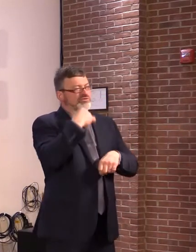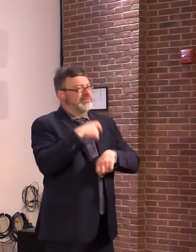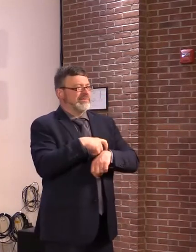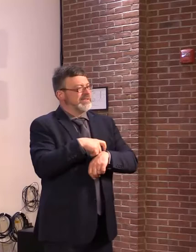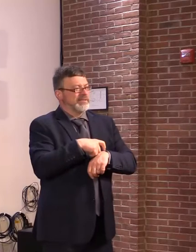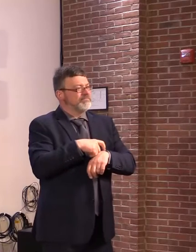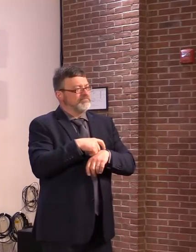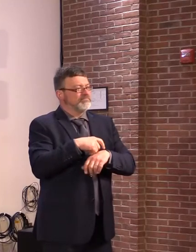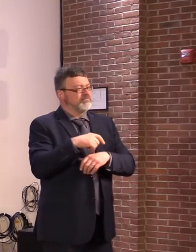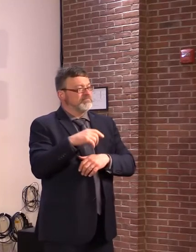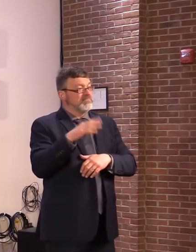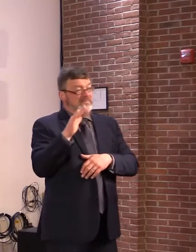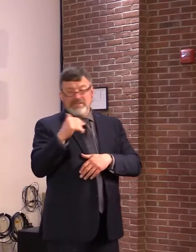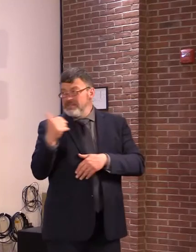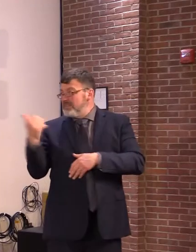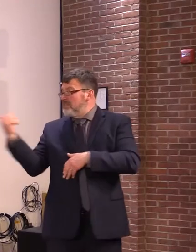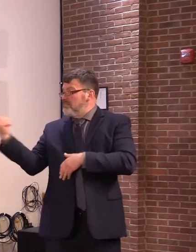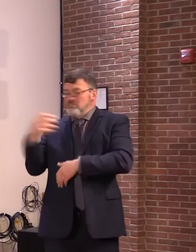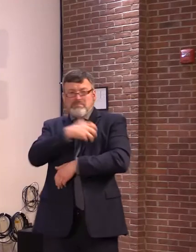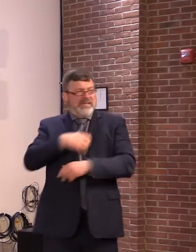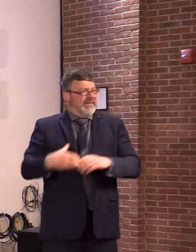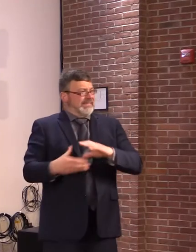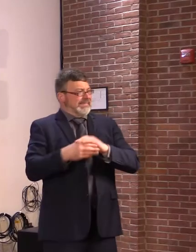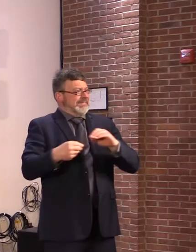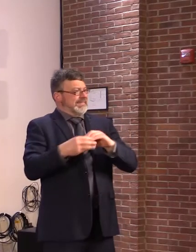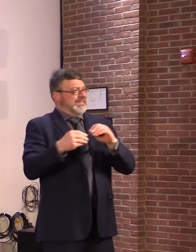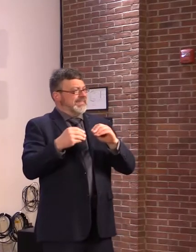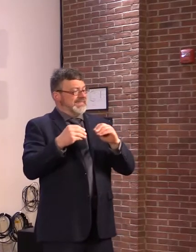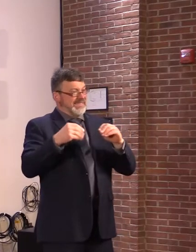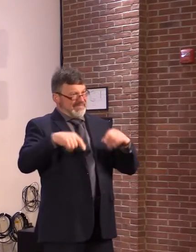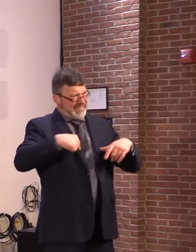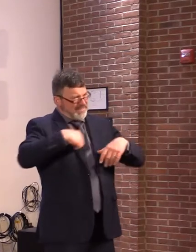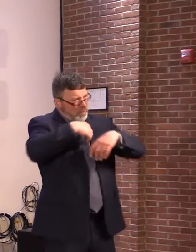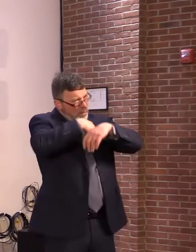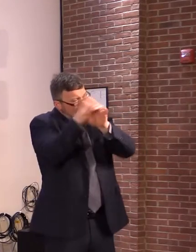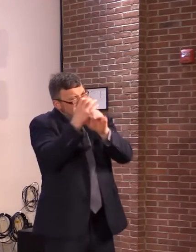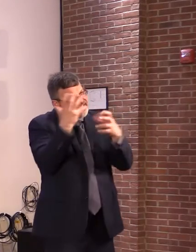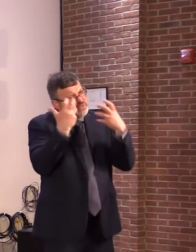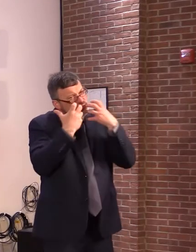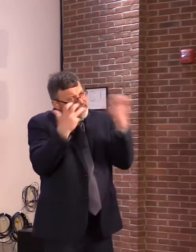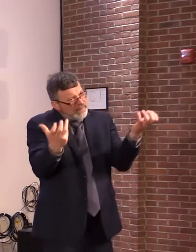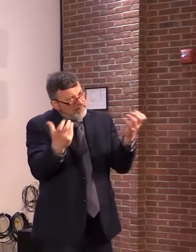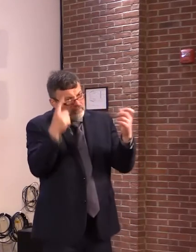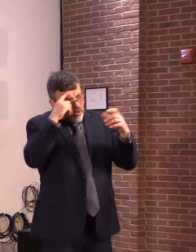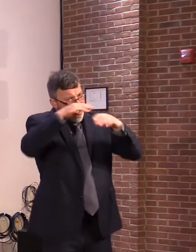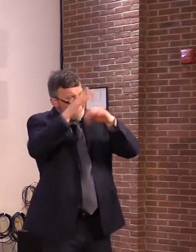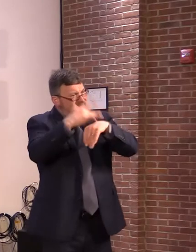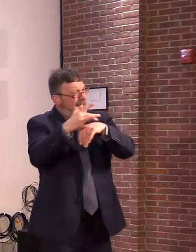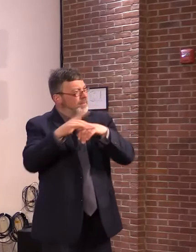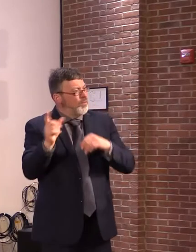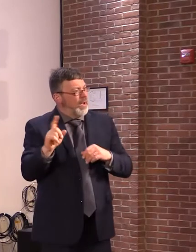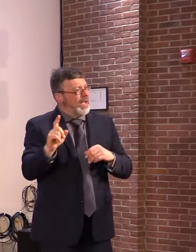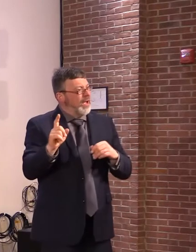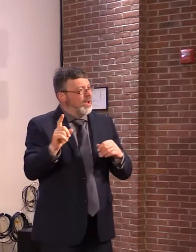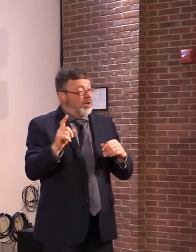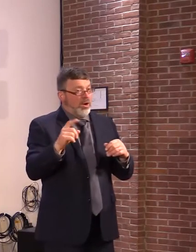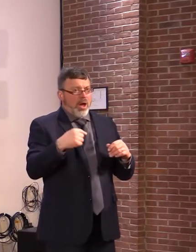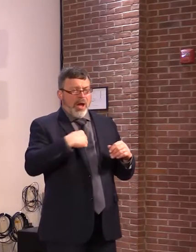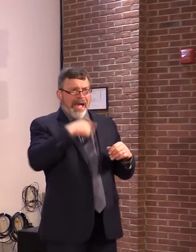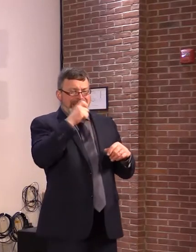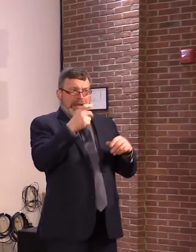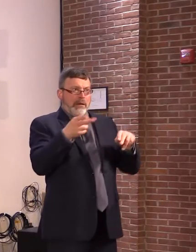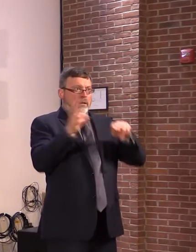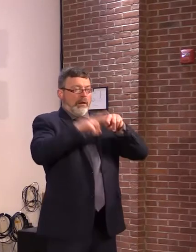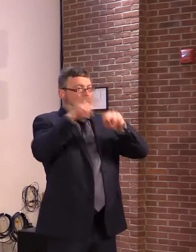We need more housing. We have a housing crisis right now, today. We don't need to make the housing crisis worse. We need to